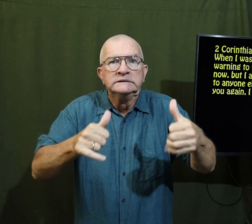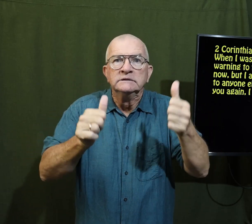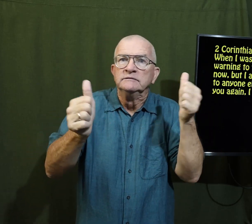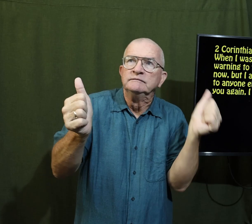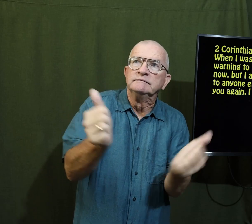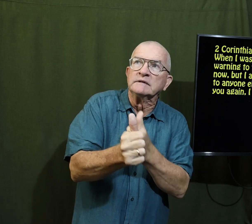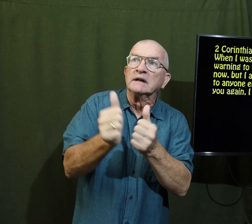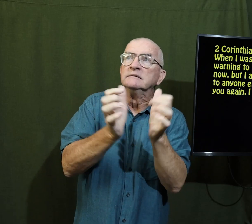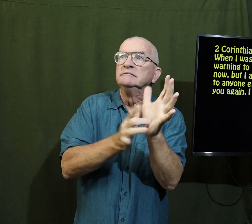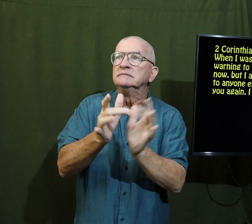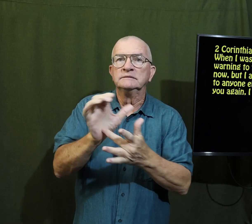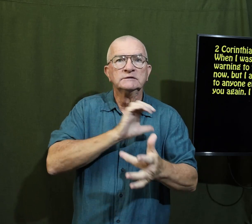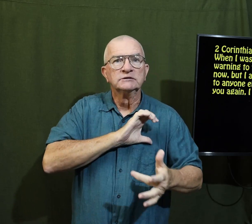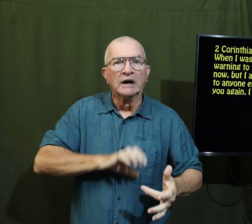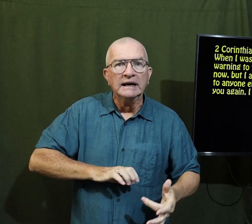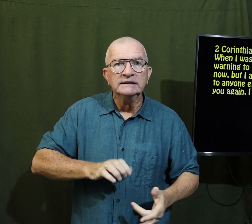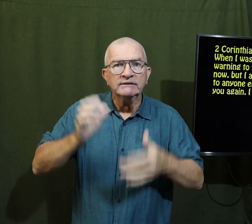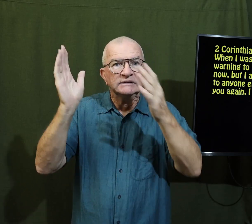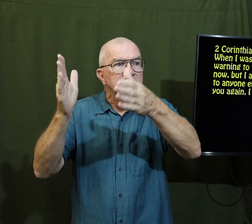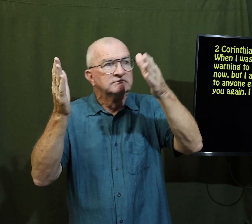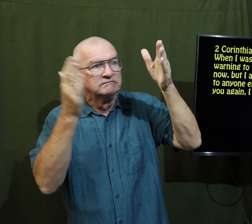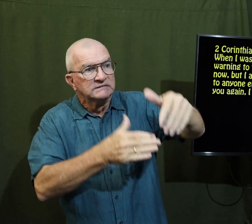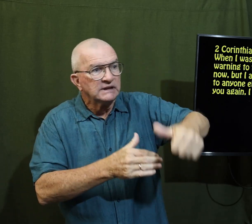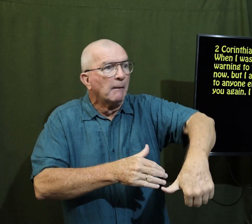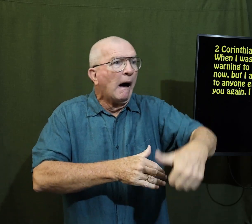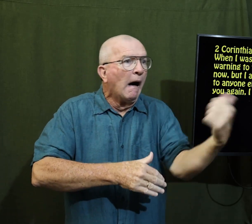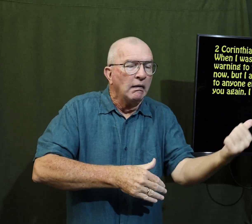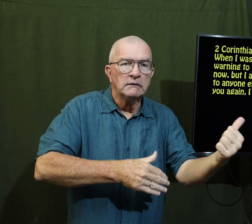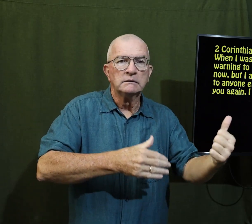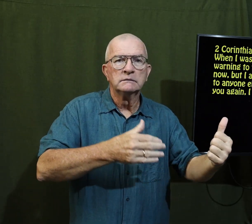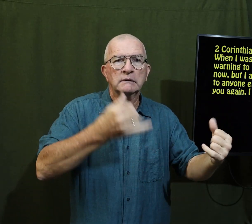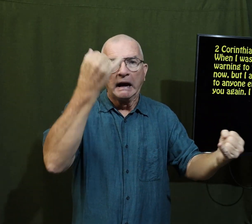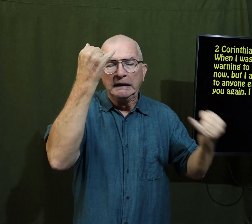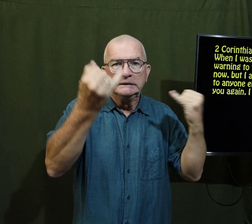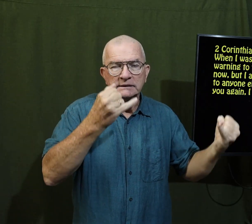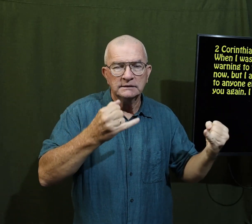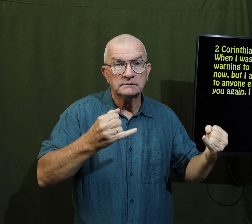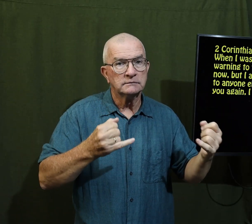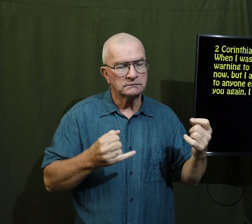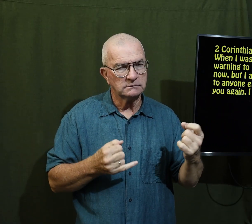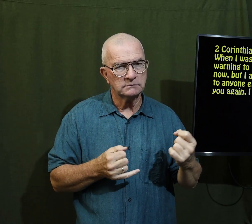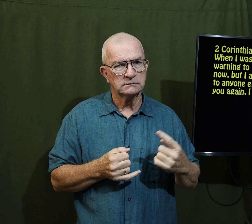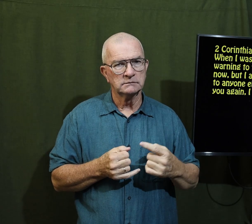are they still following Jesus Christ or have they gone to some other idea?